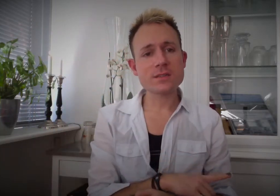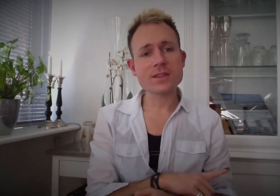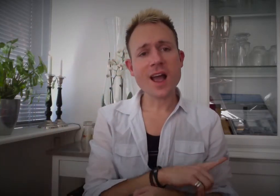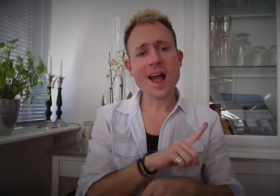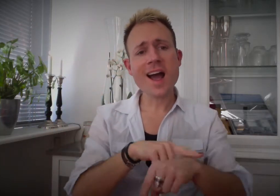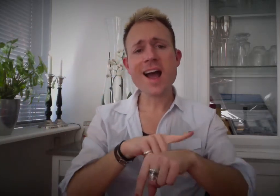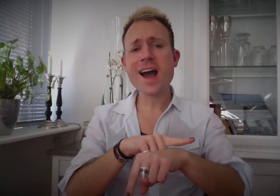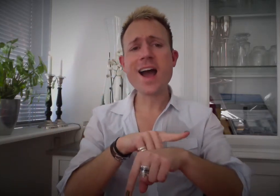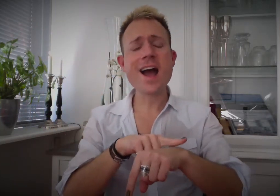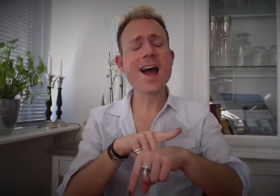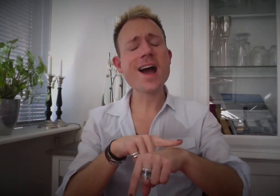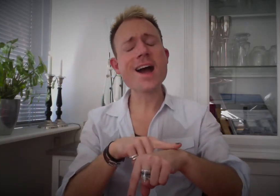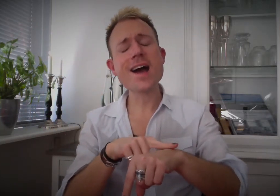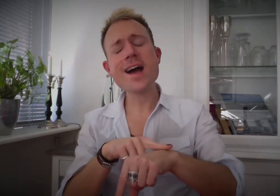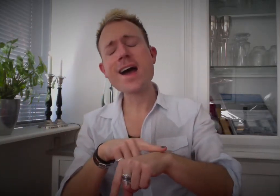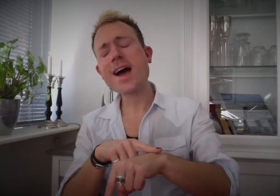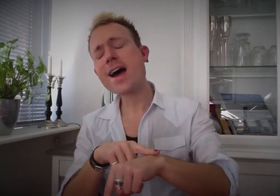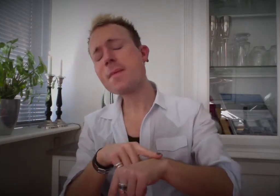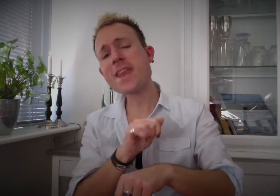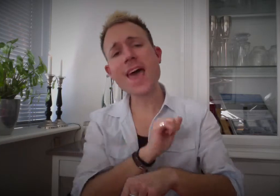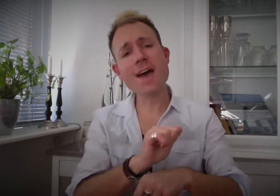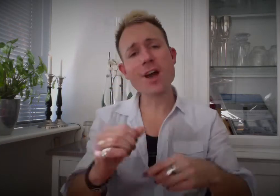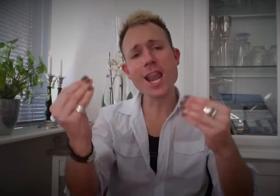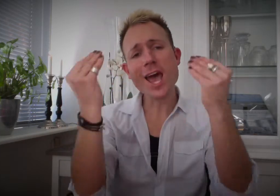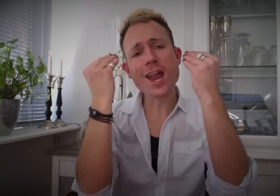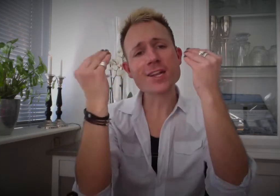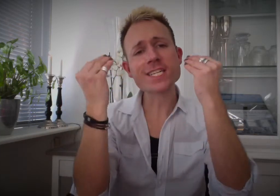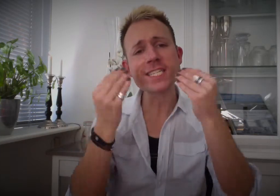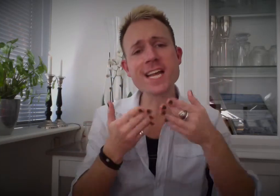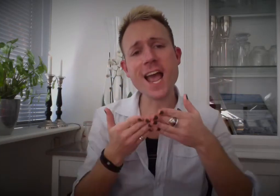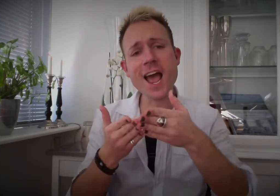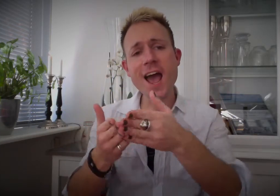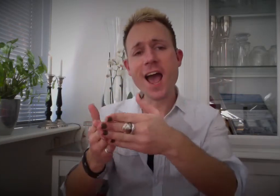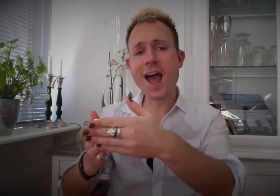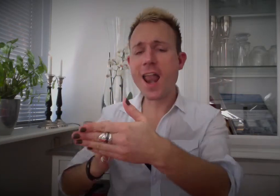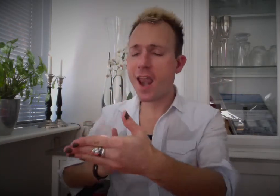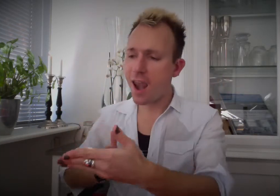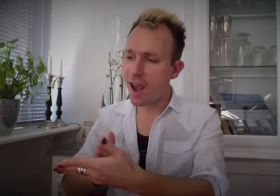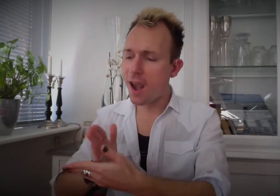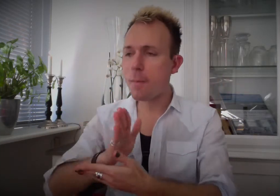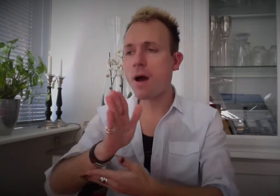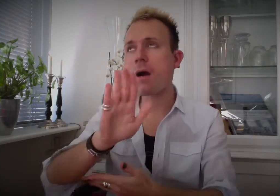Time we've learned to sail above